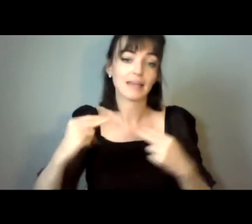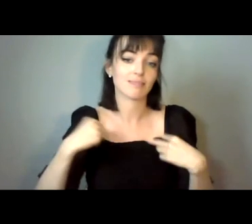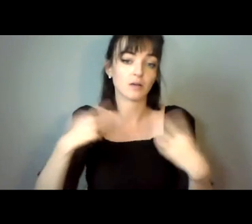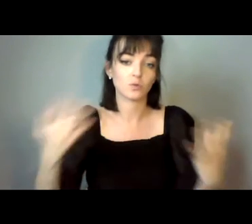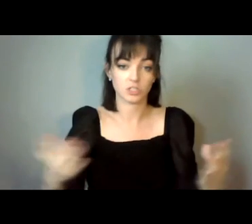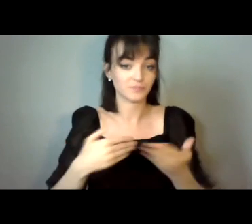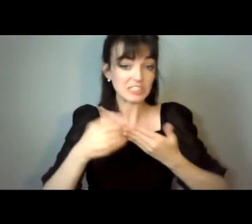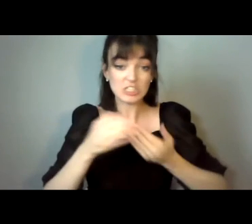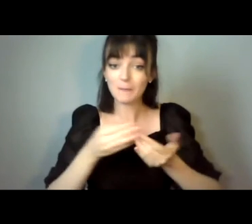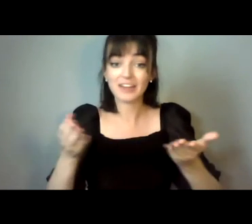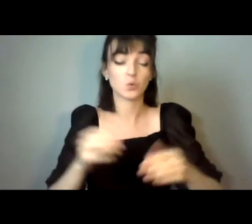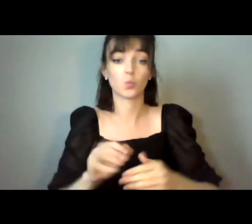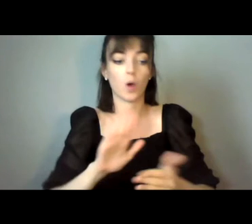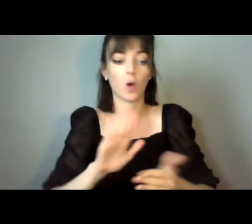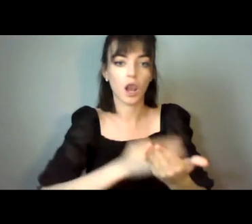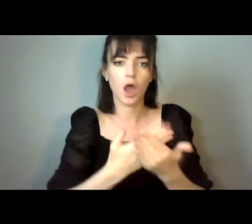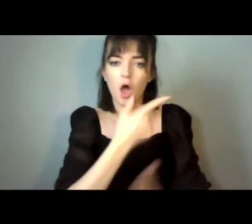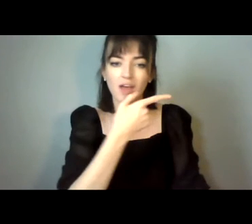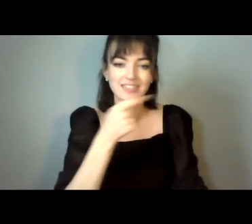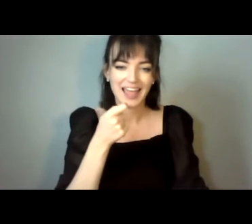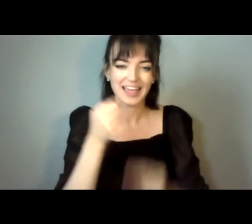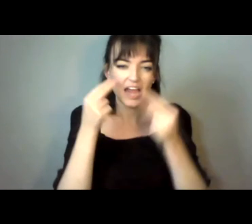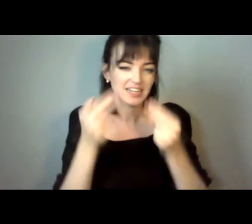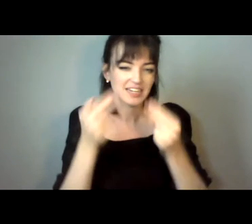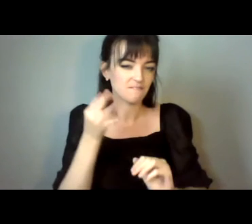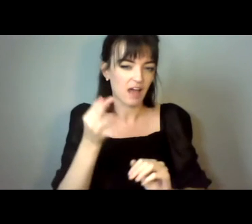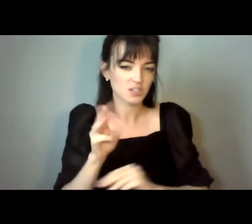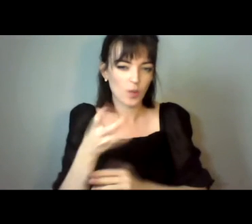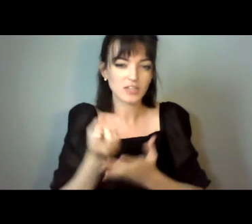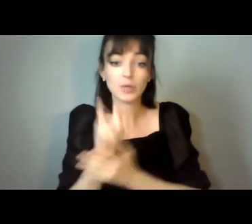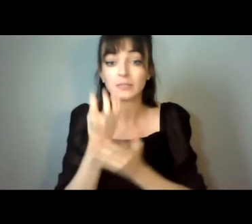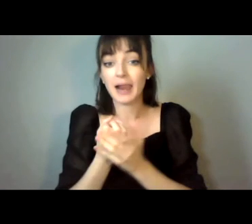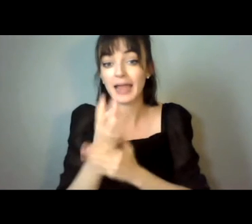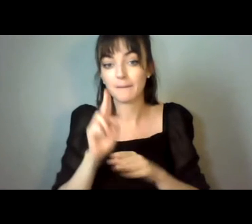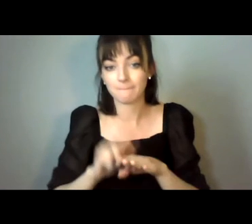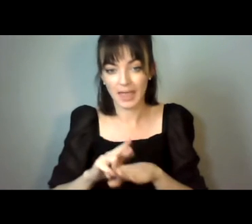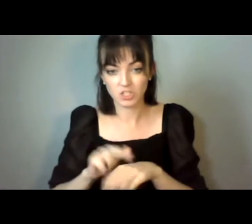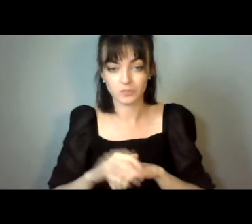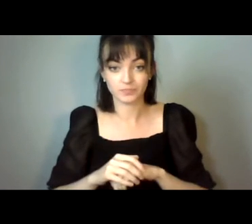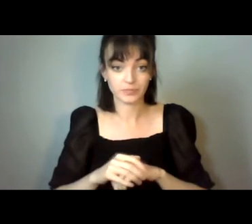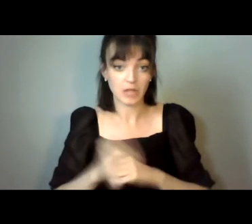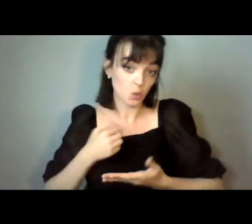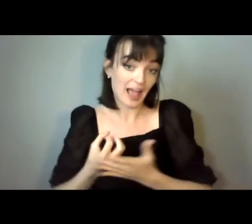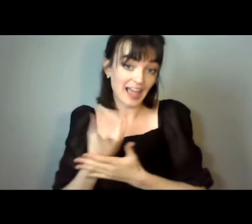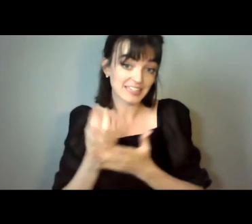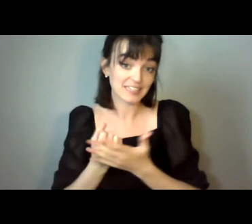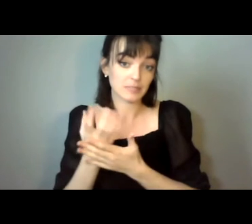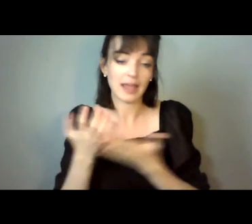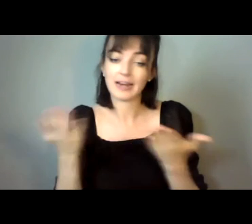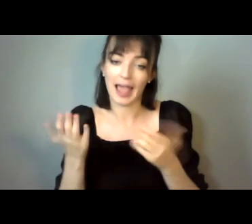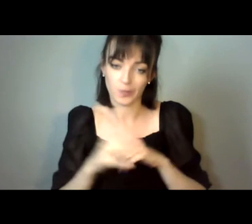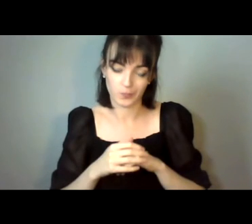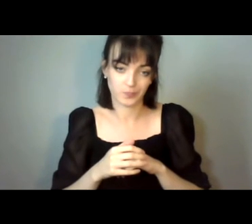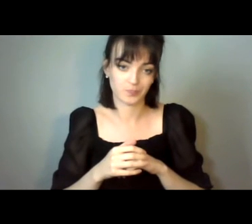say, we need to find a way to explain it better. And the way that I explain supported decision-making to people is like this.